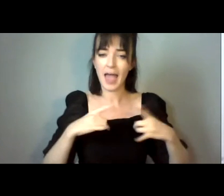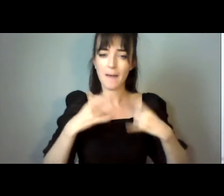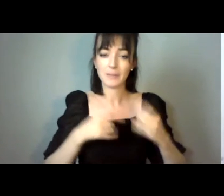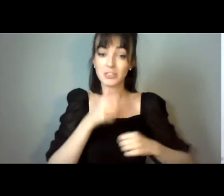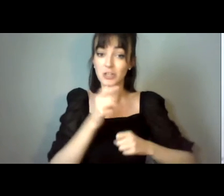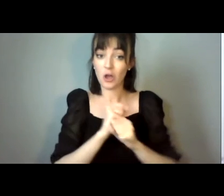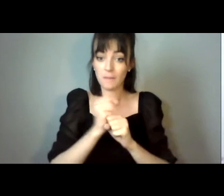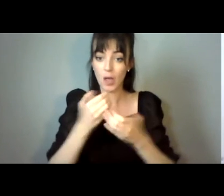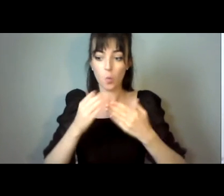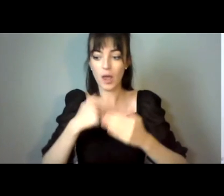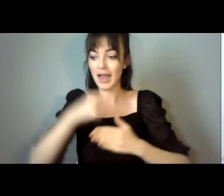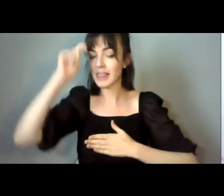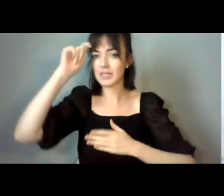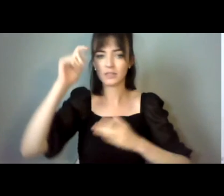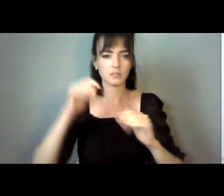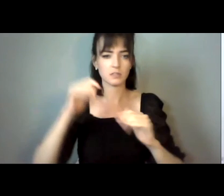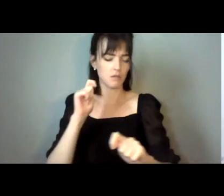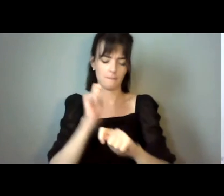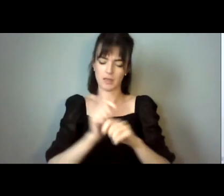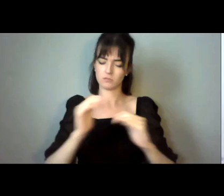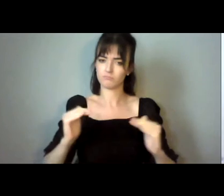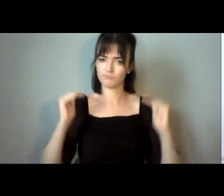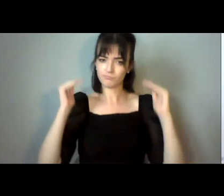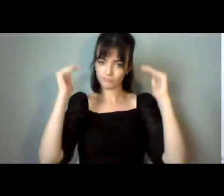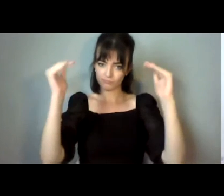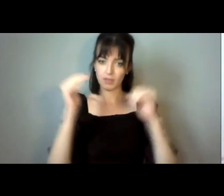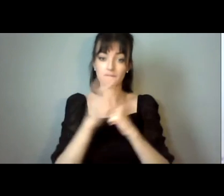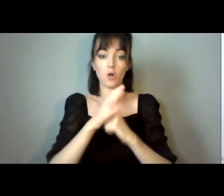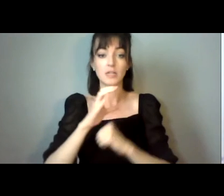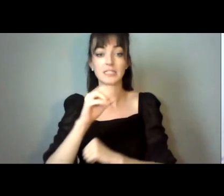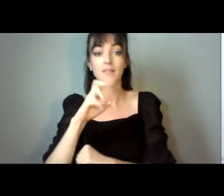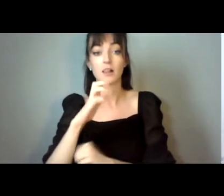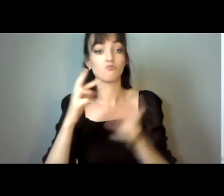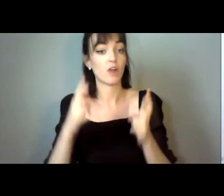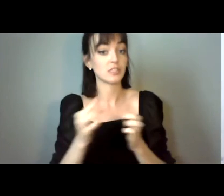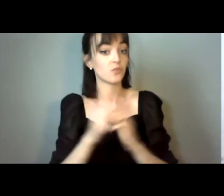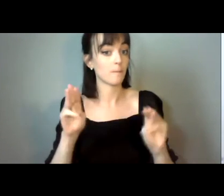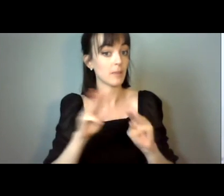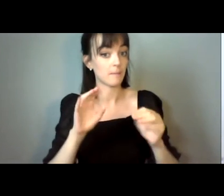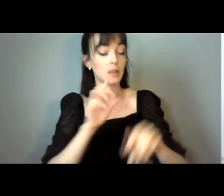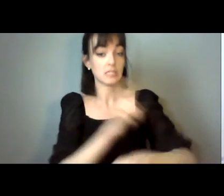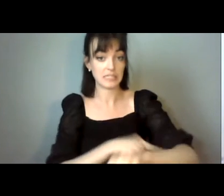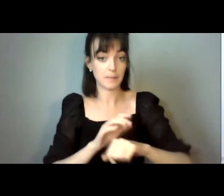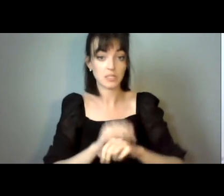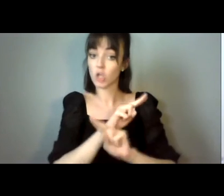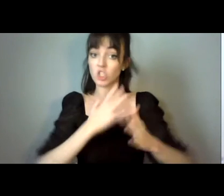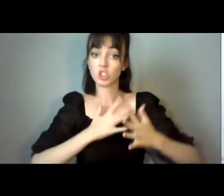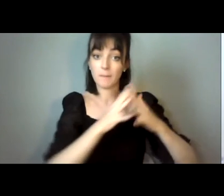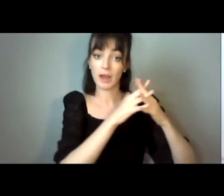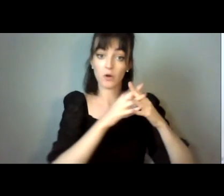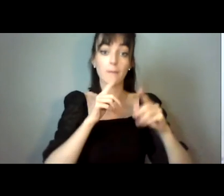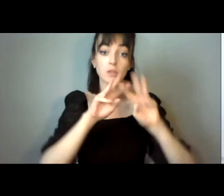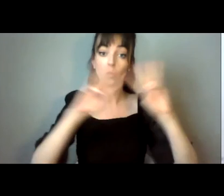greatest advance for civil rights for people with disabilities, not just in America, but across the world. And that is the